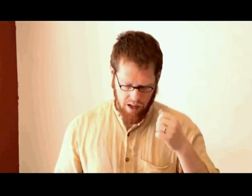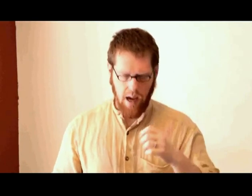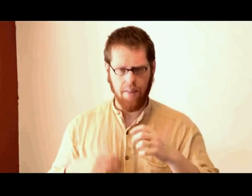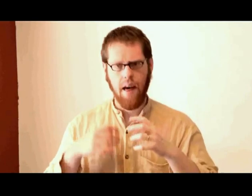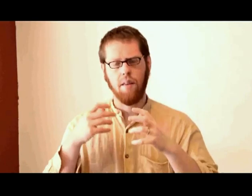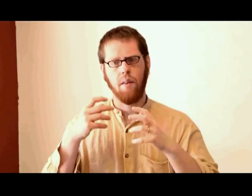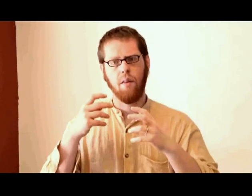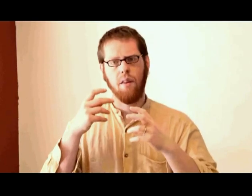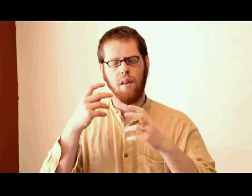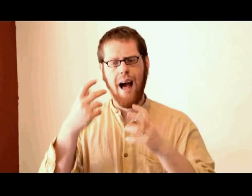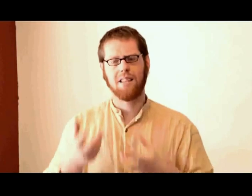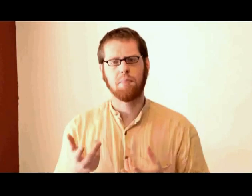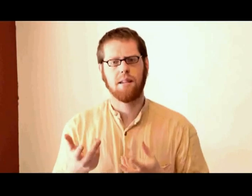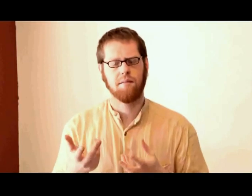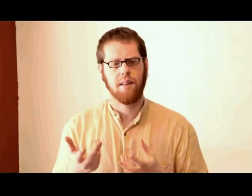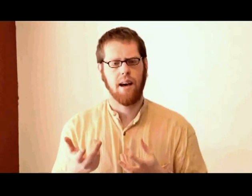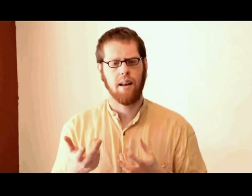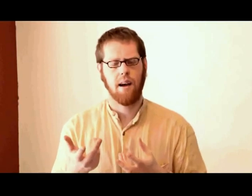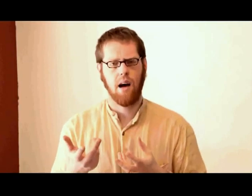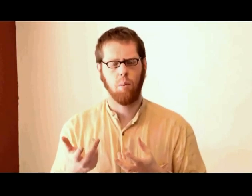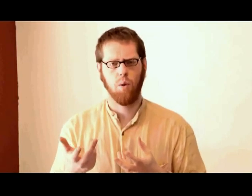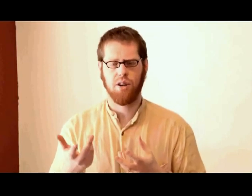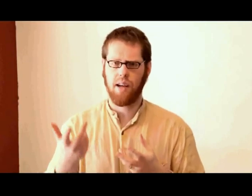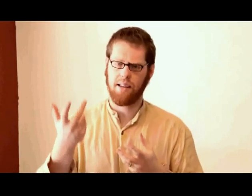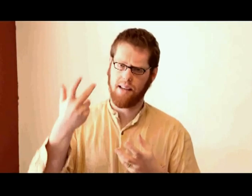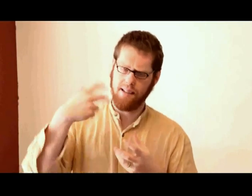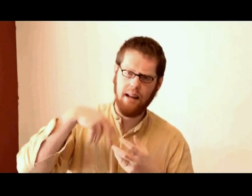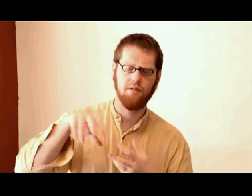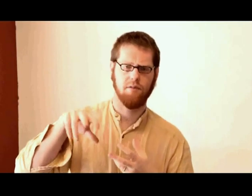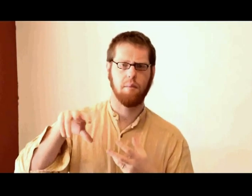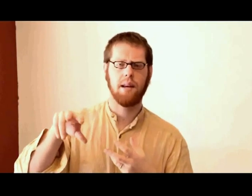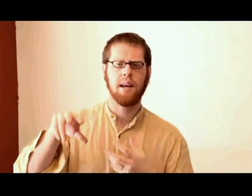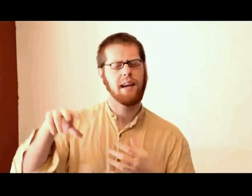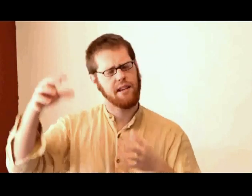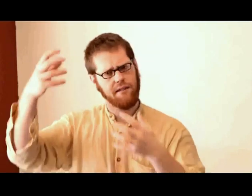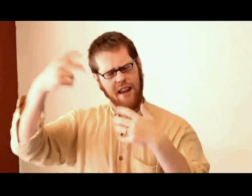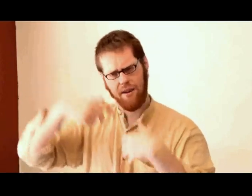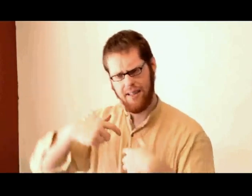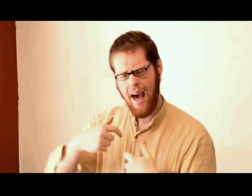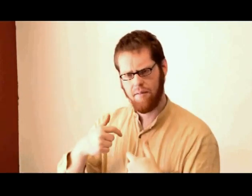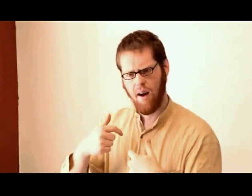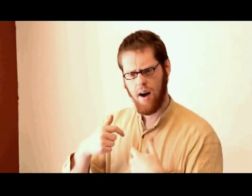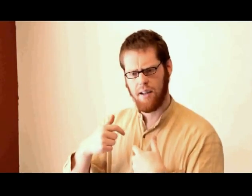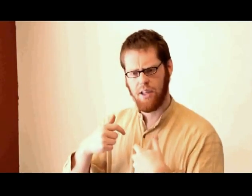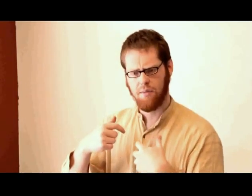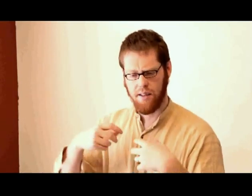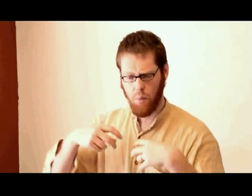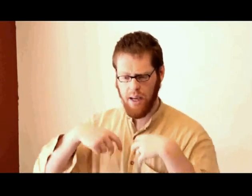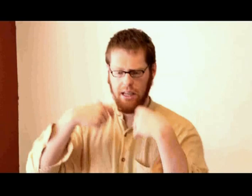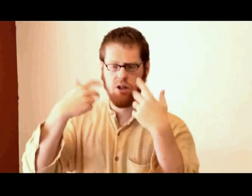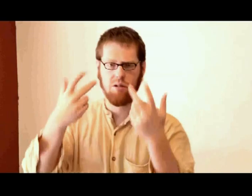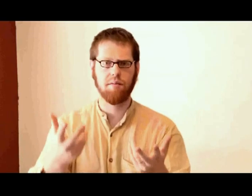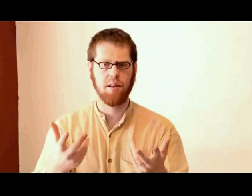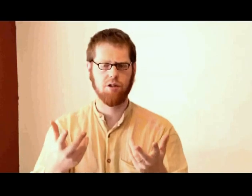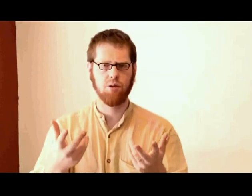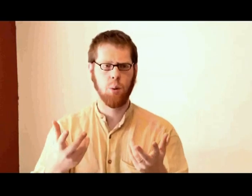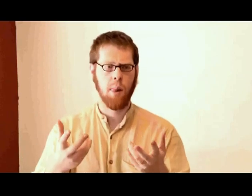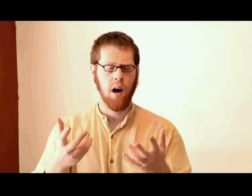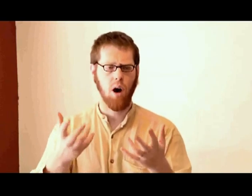And then the last piece of that, which extends from it, is if there is that of God in each of us and we can each live into a